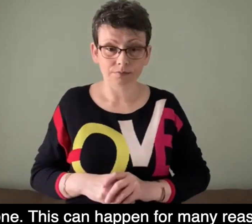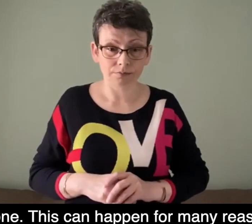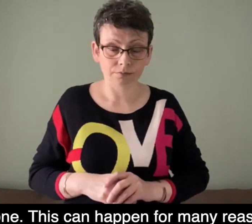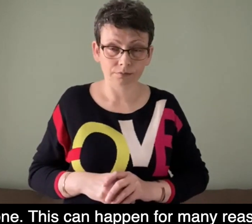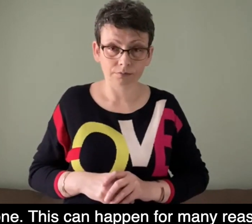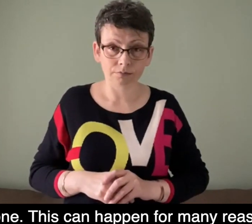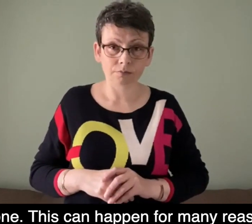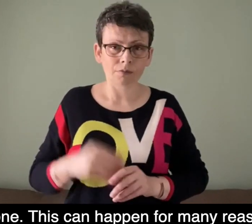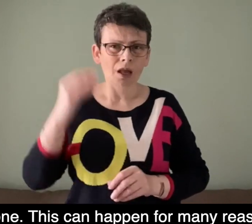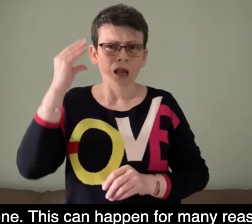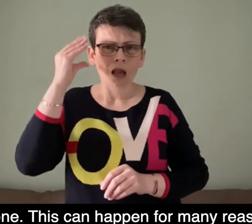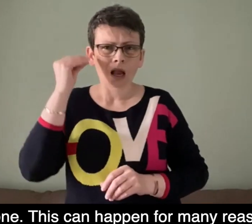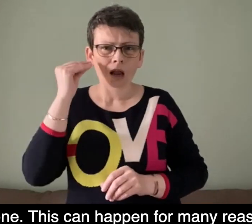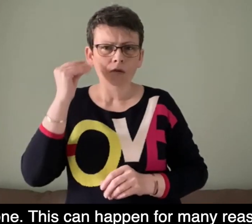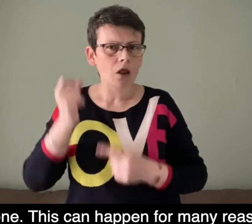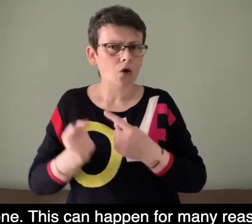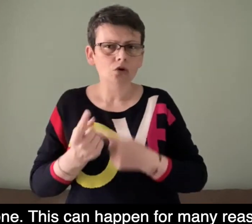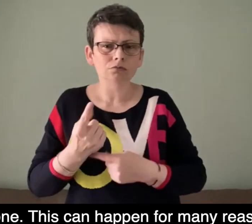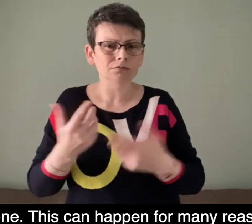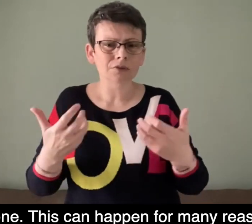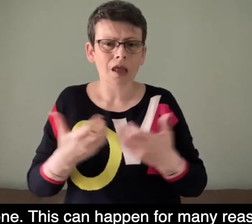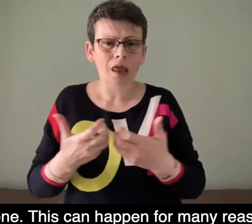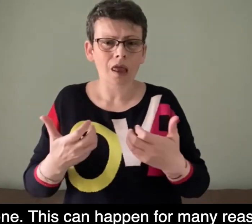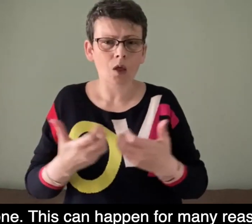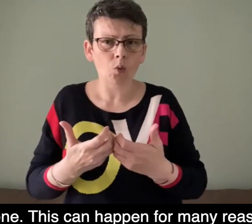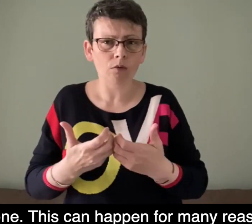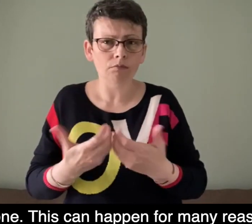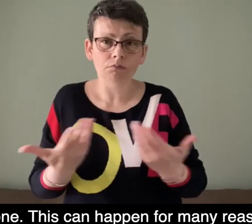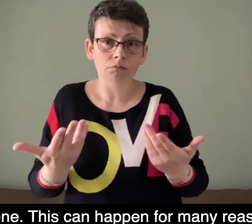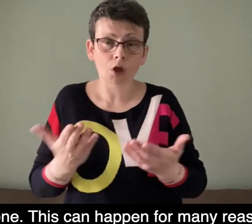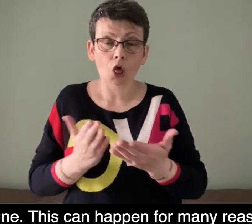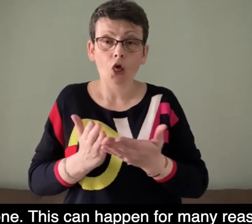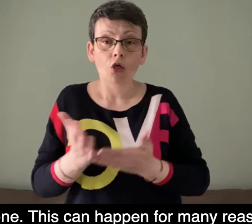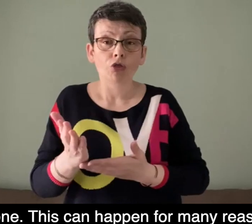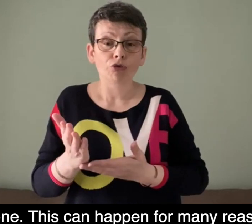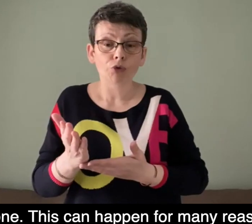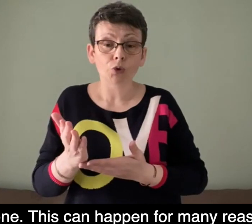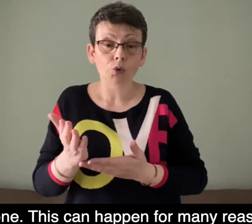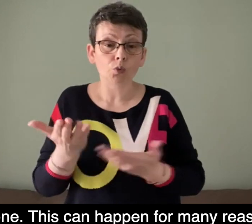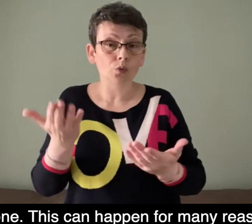This can happen for many reasons, such as infection or illness,